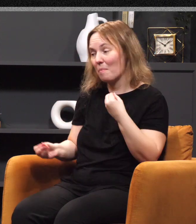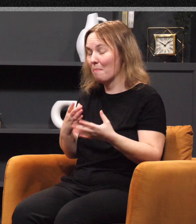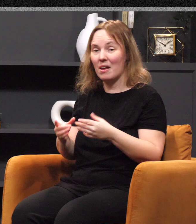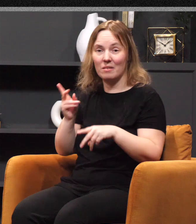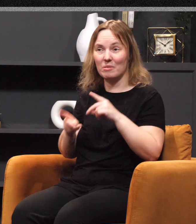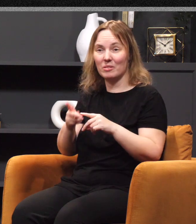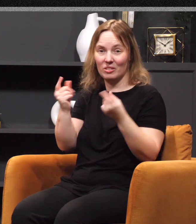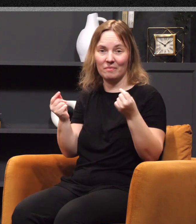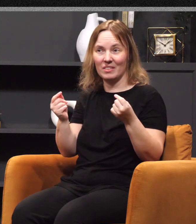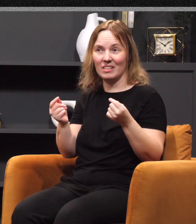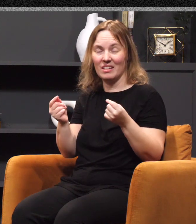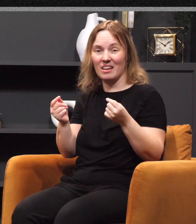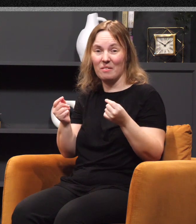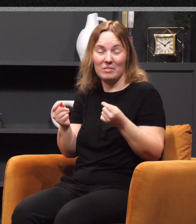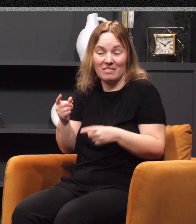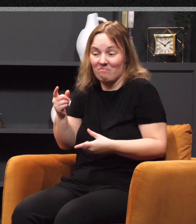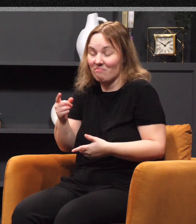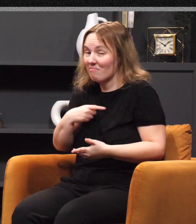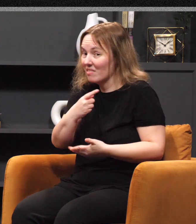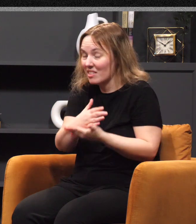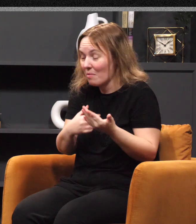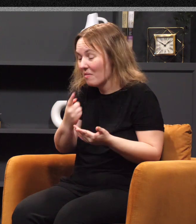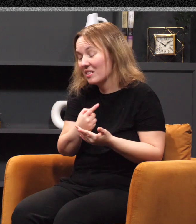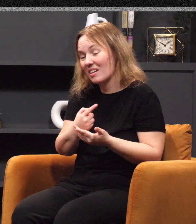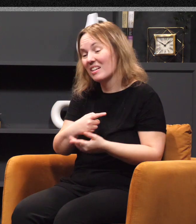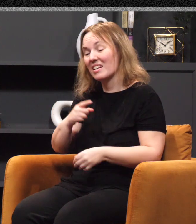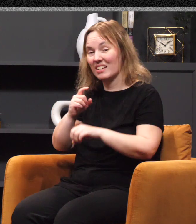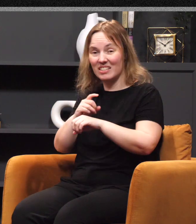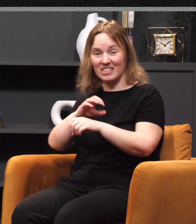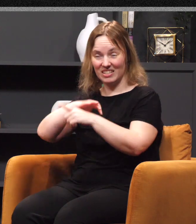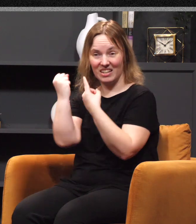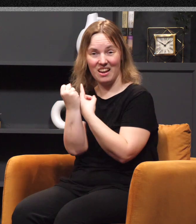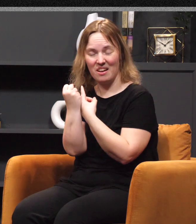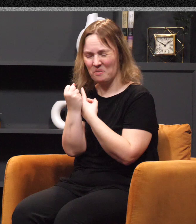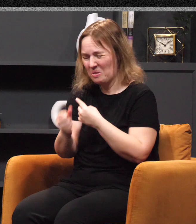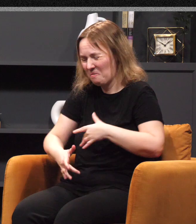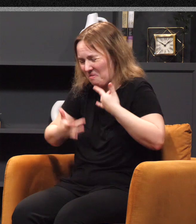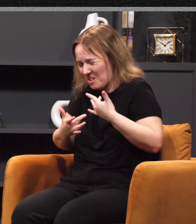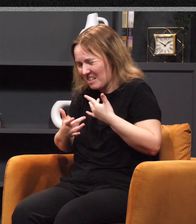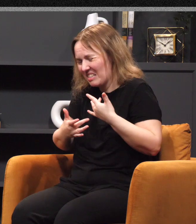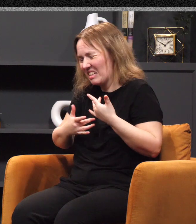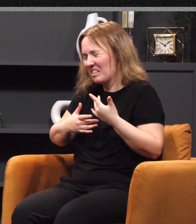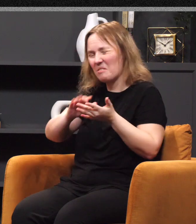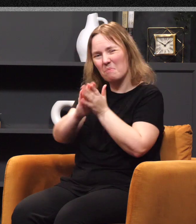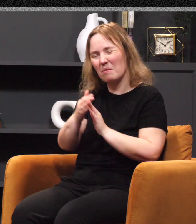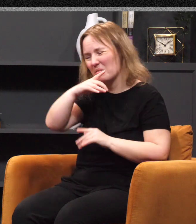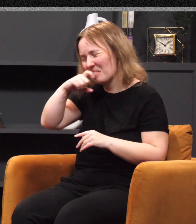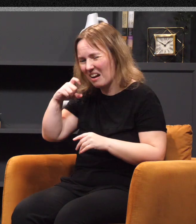do. They were doing what sometimes even some of us do. And that is in a season or a situation where it feels like you're drying out. What do we